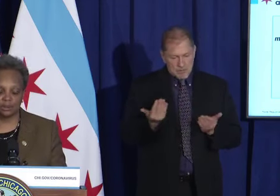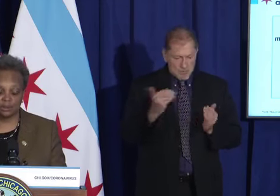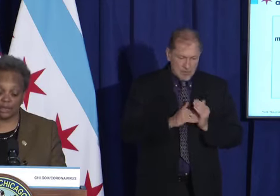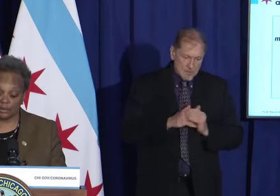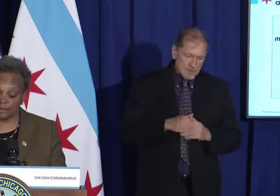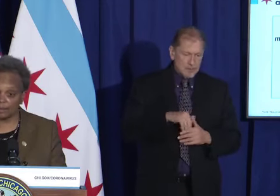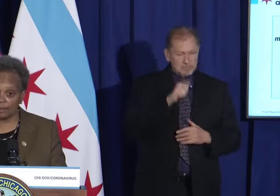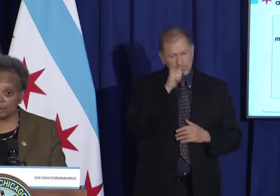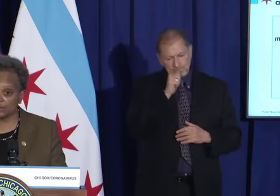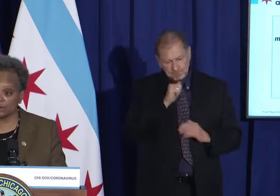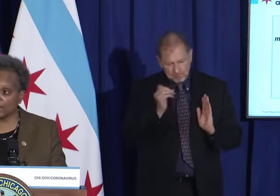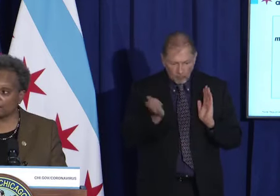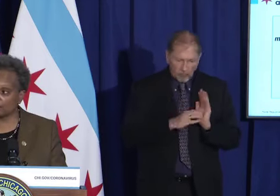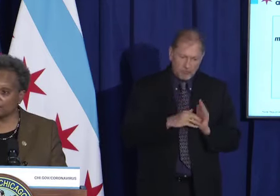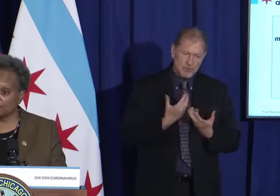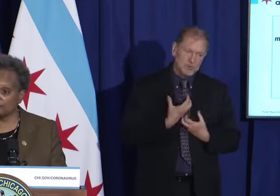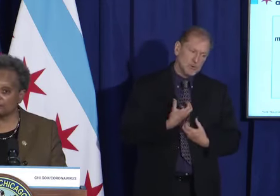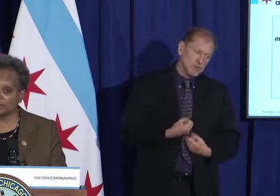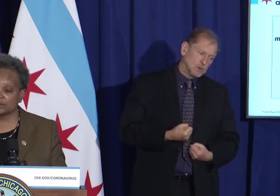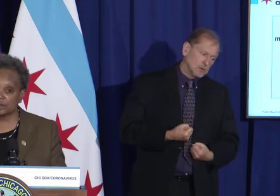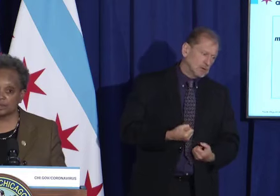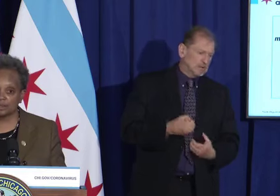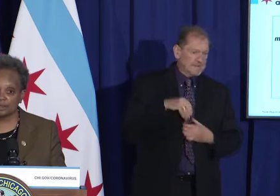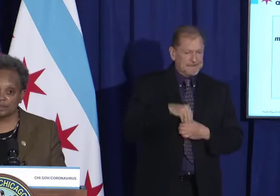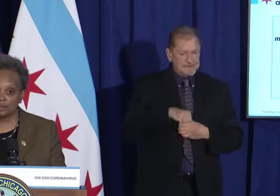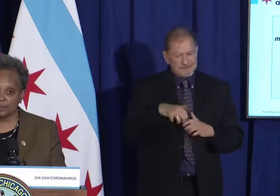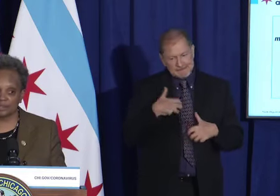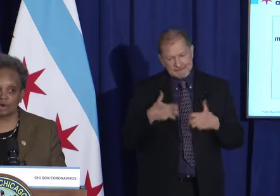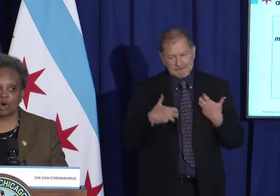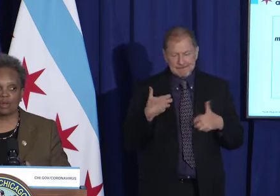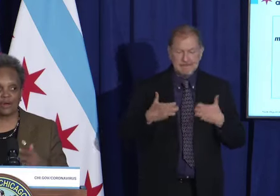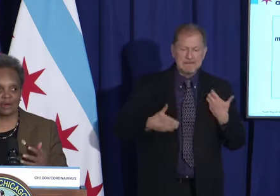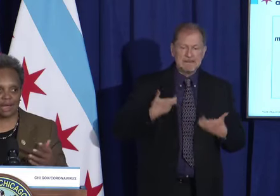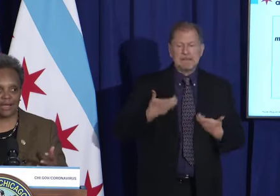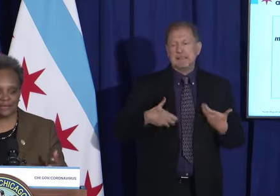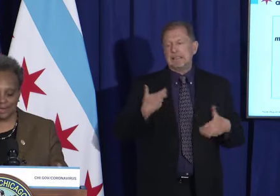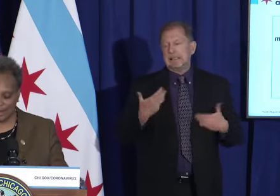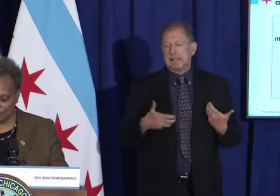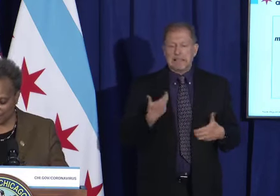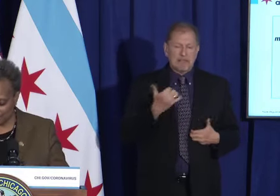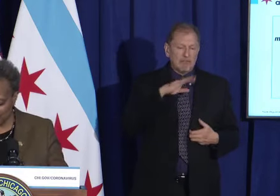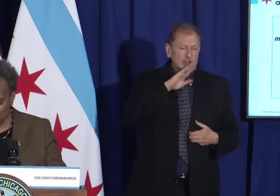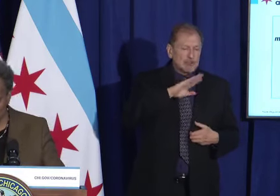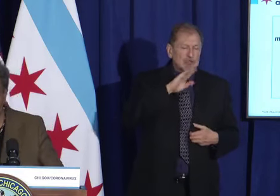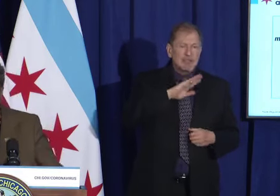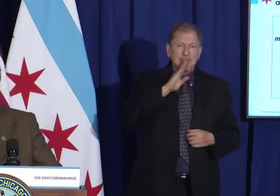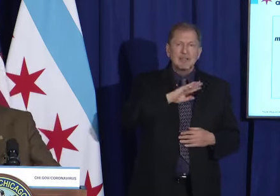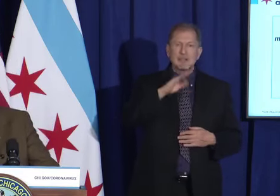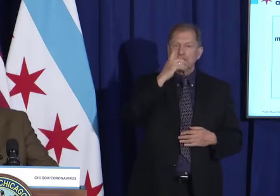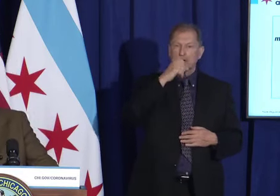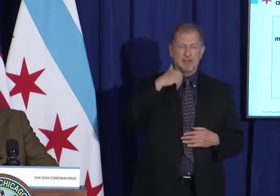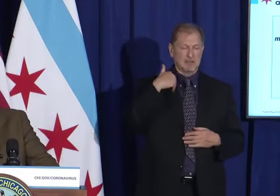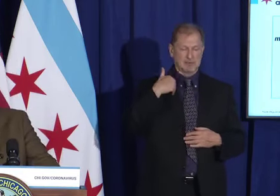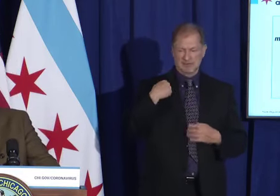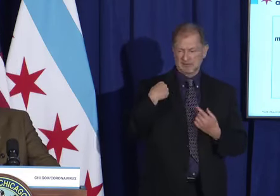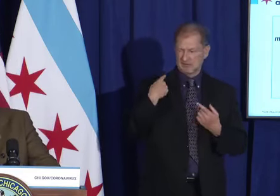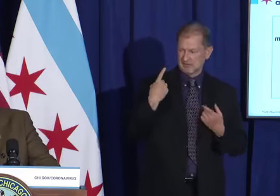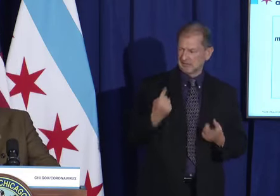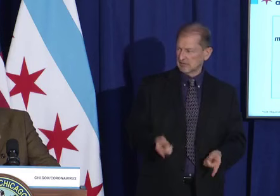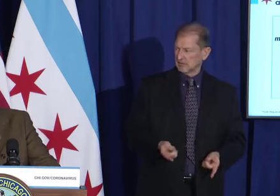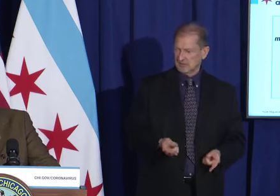real. I know that some people are also angry and frustrated because all of our lives have been upended by